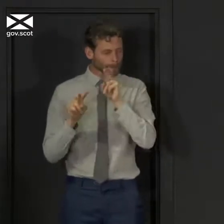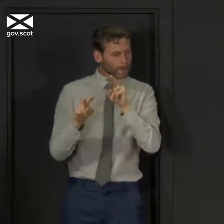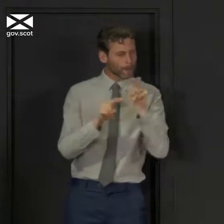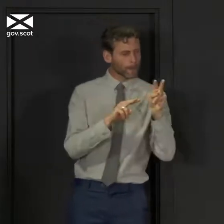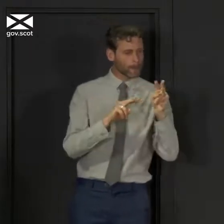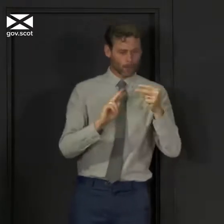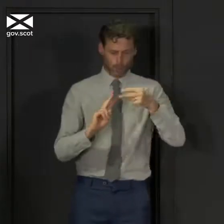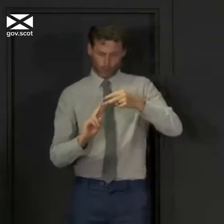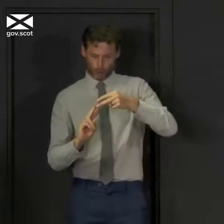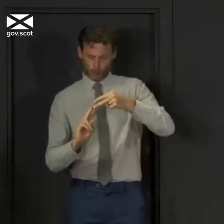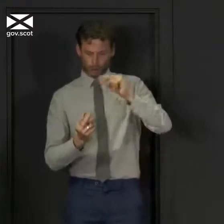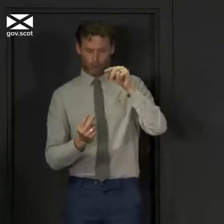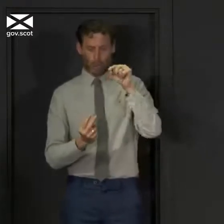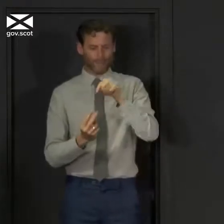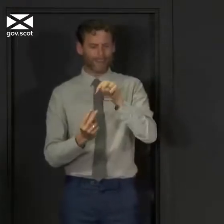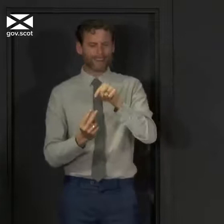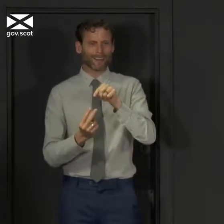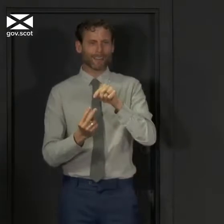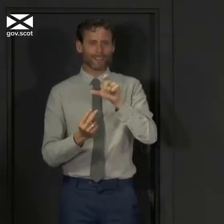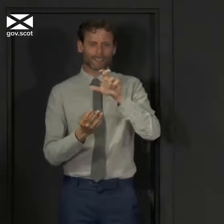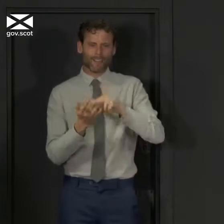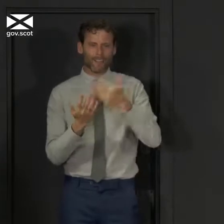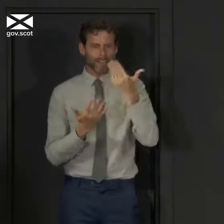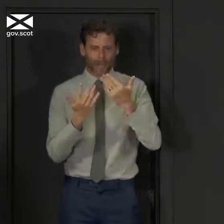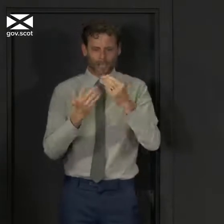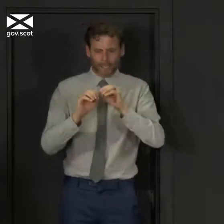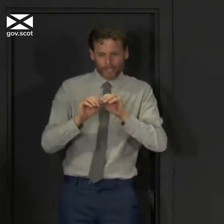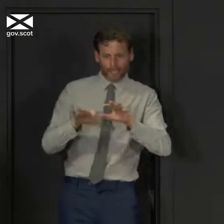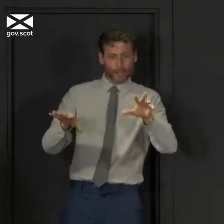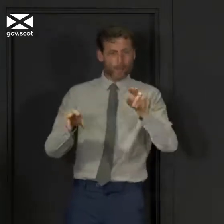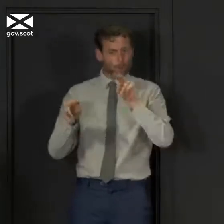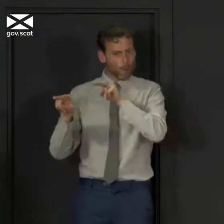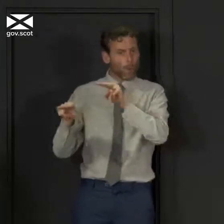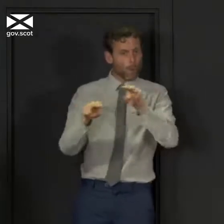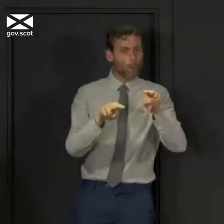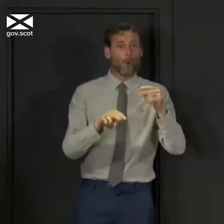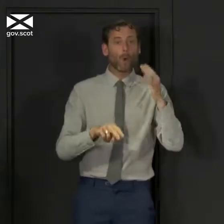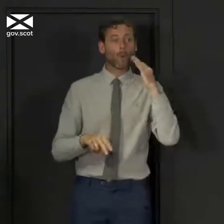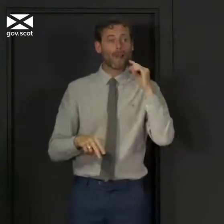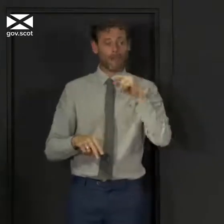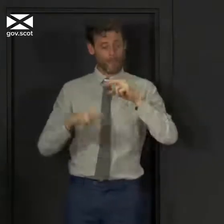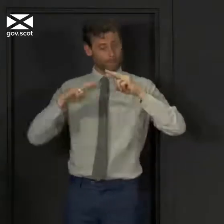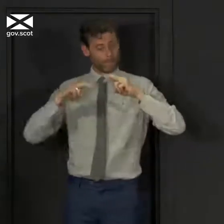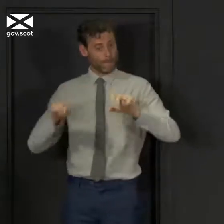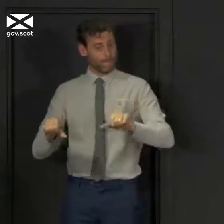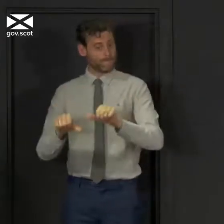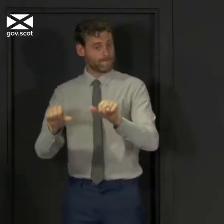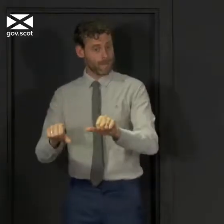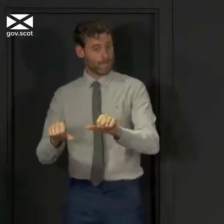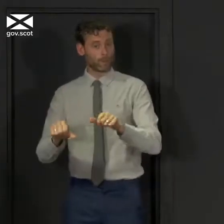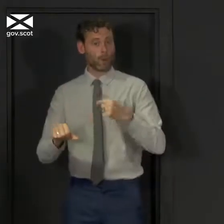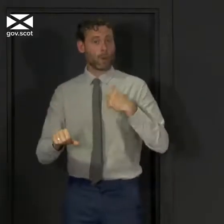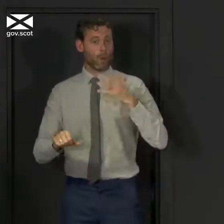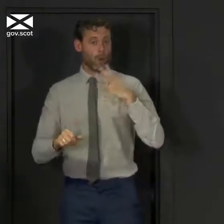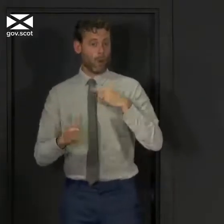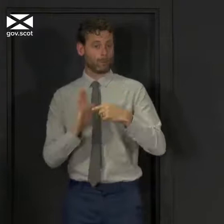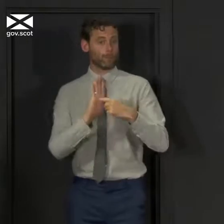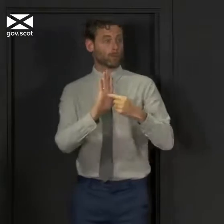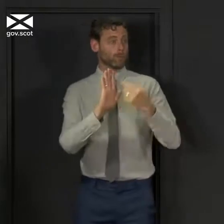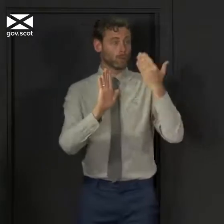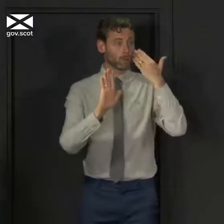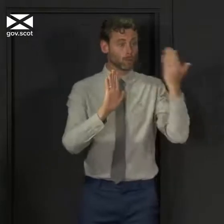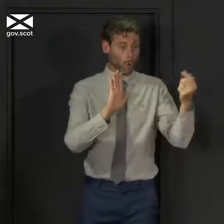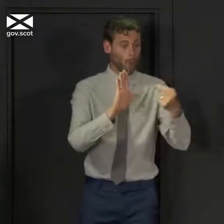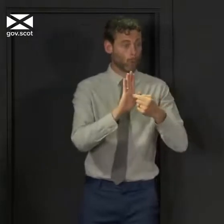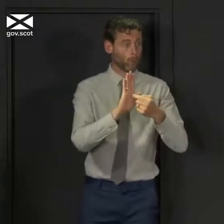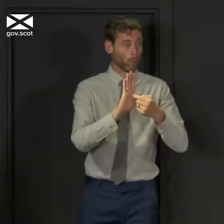sequencing of the particular strain there. And when that work is concluded, we hope to be able to share that. And that will tell whether there was